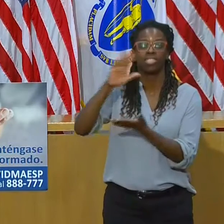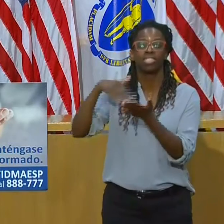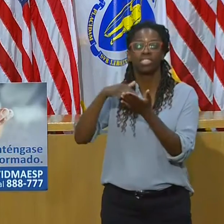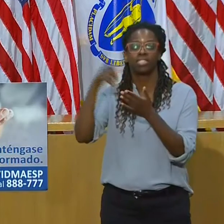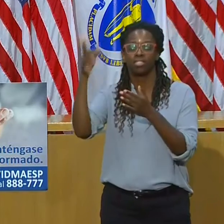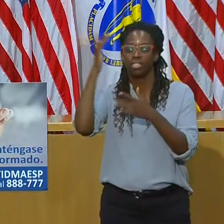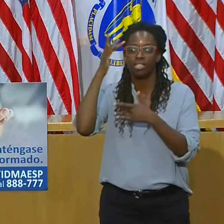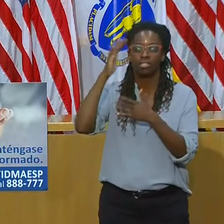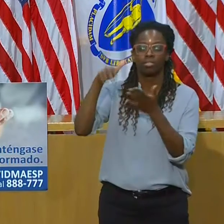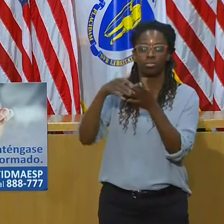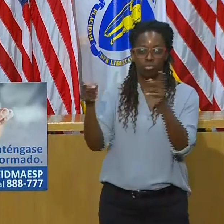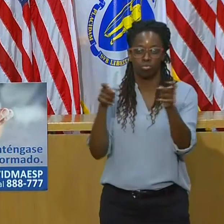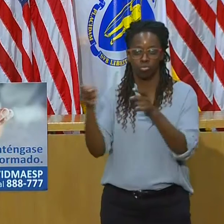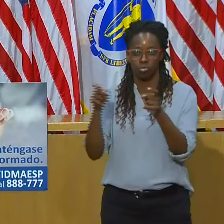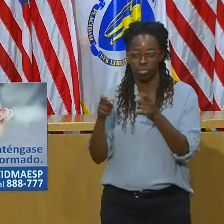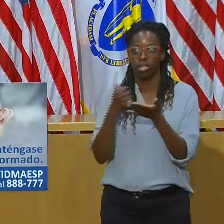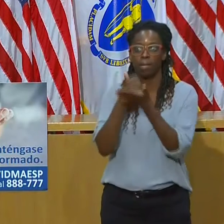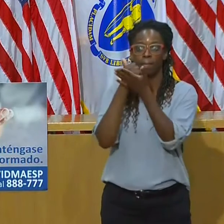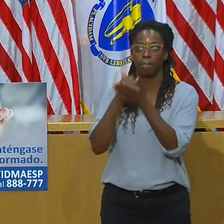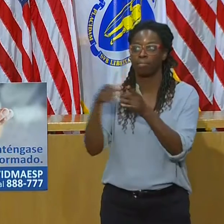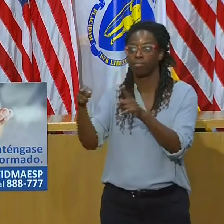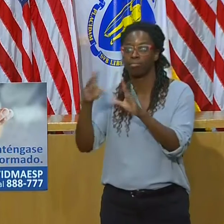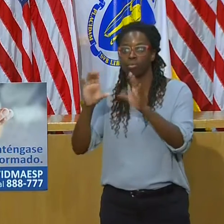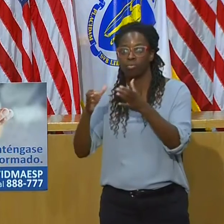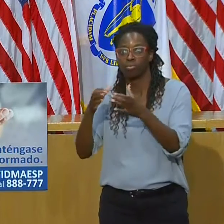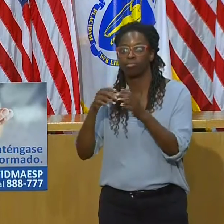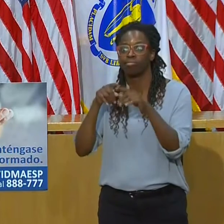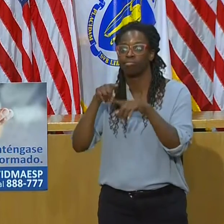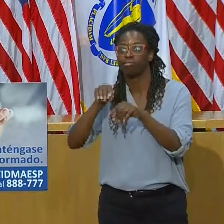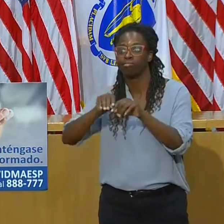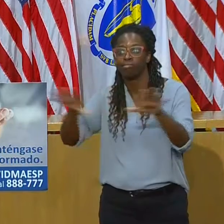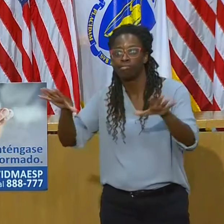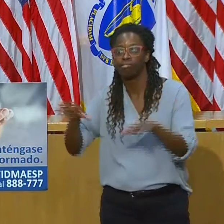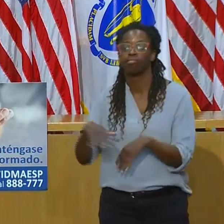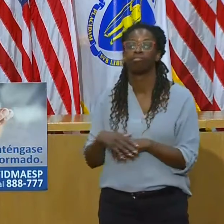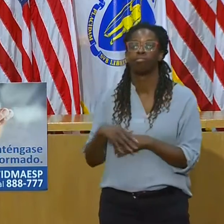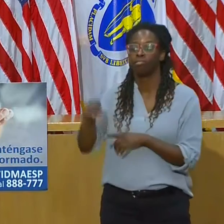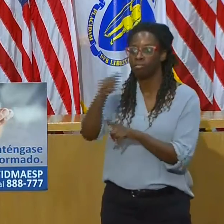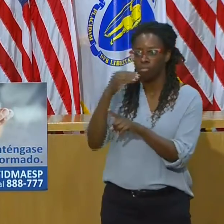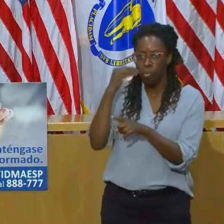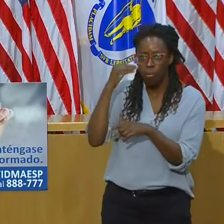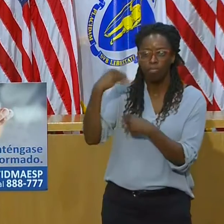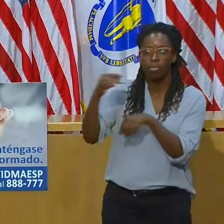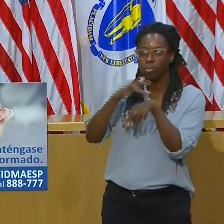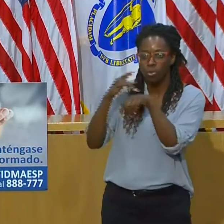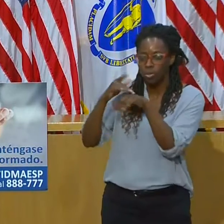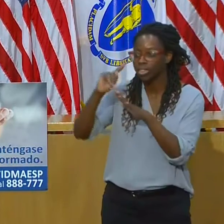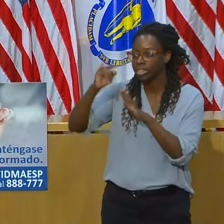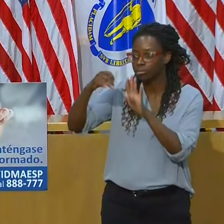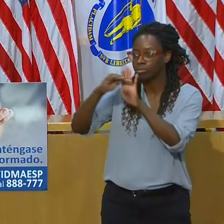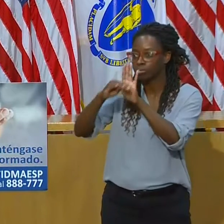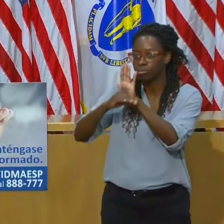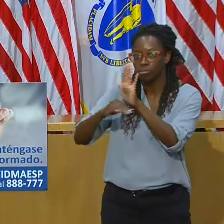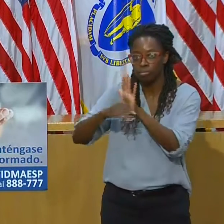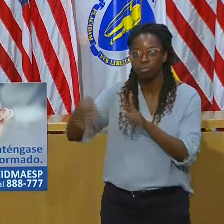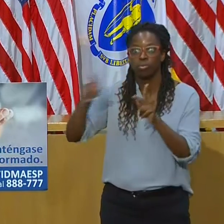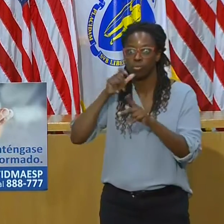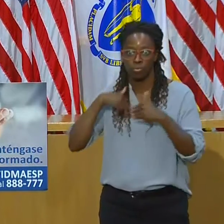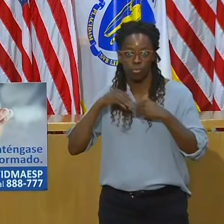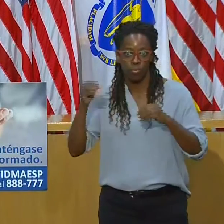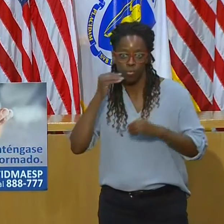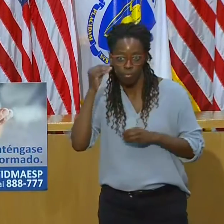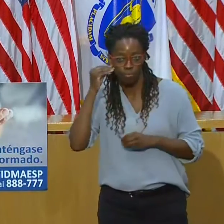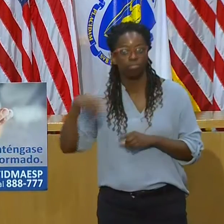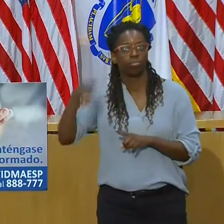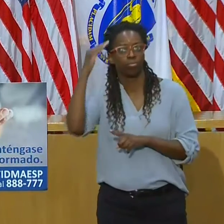congregate shelters to support families and emergency assistance and domestic violence shelters. In